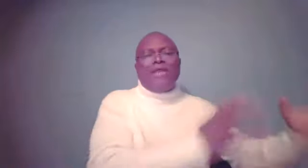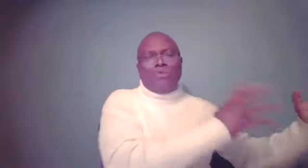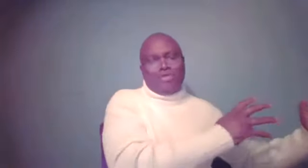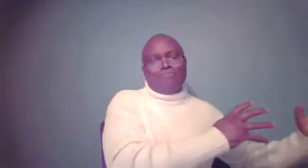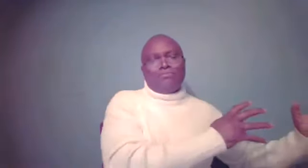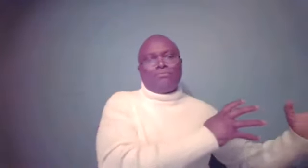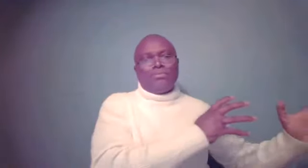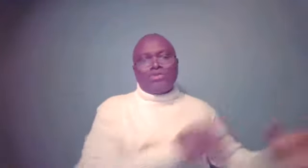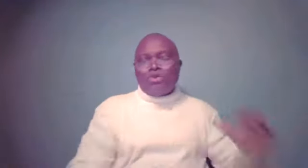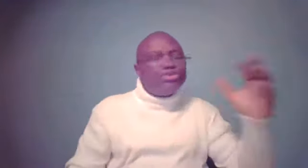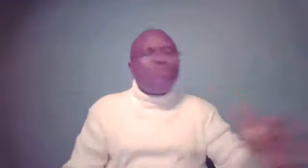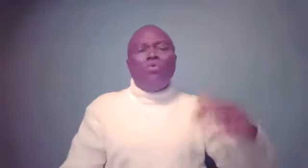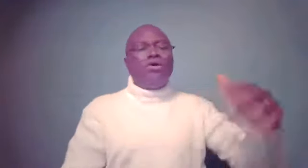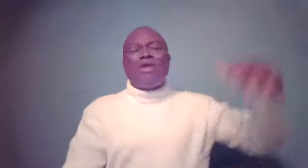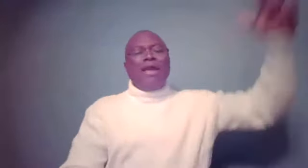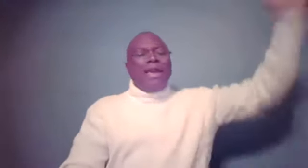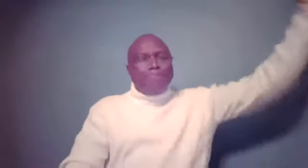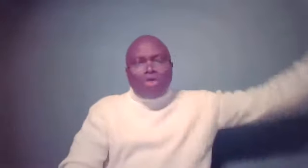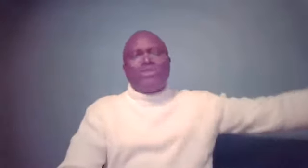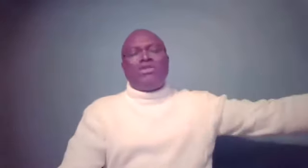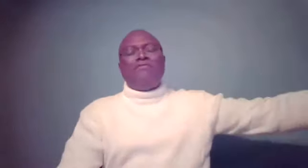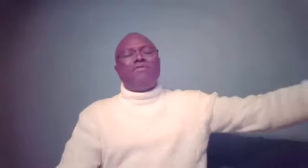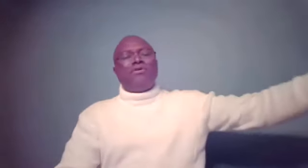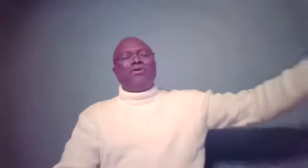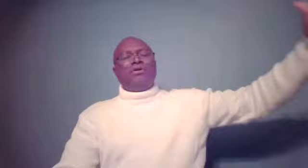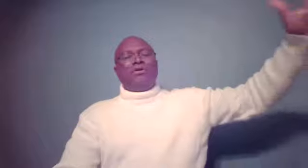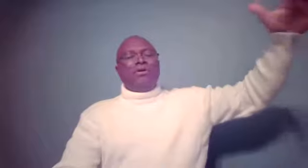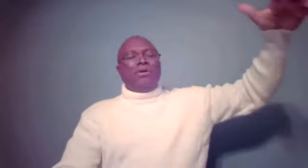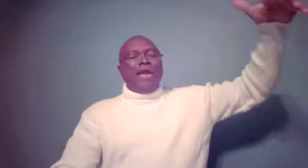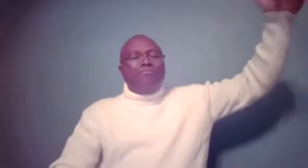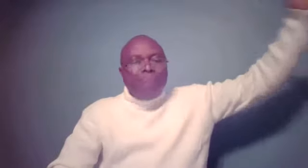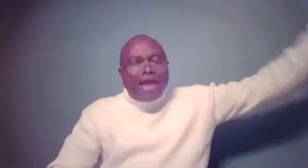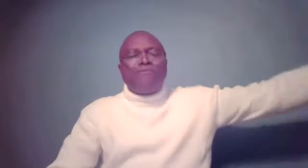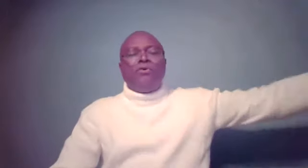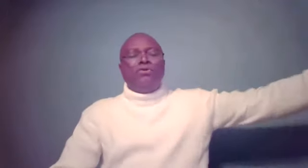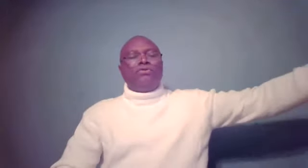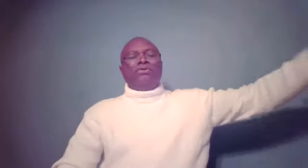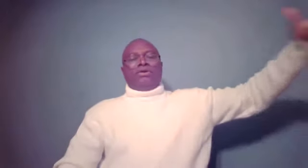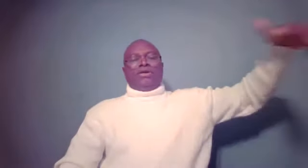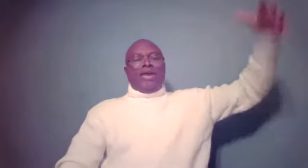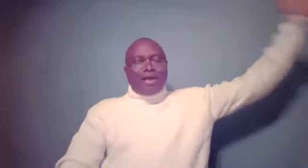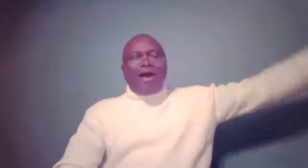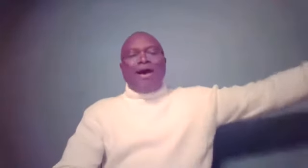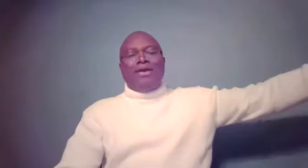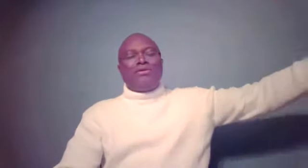with them. And so she was a positive, a mindful, a kind